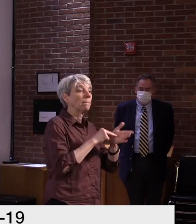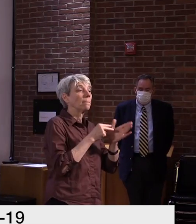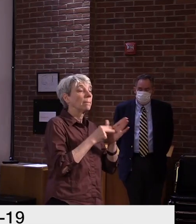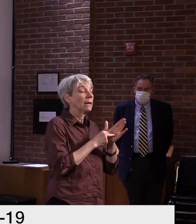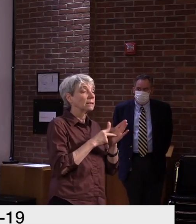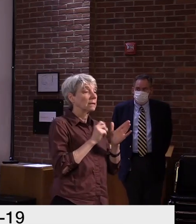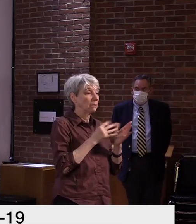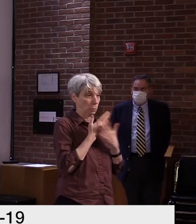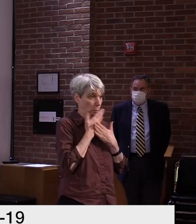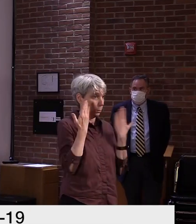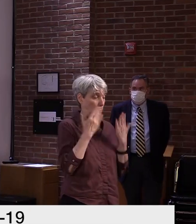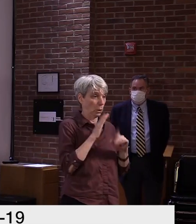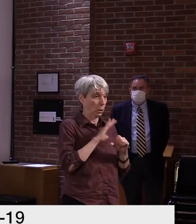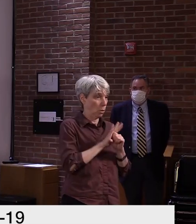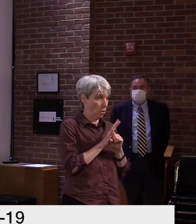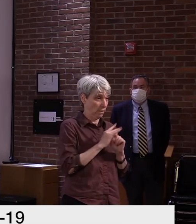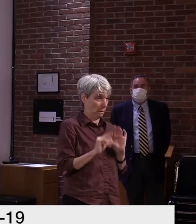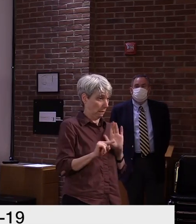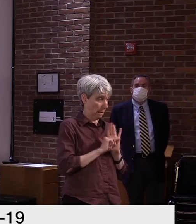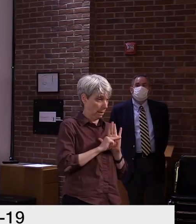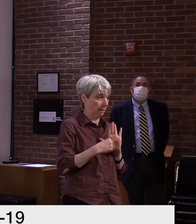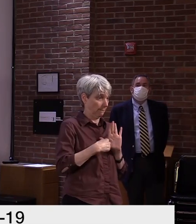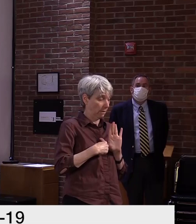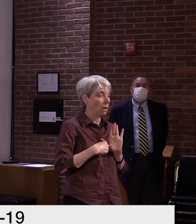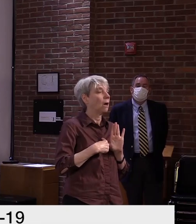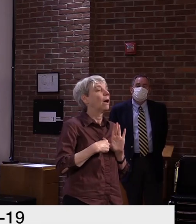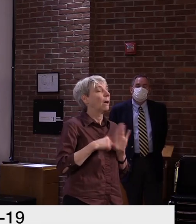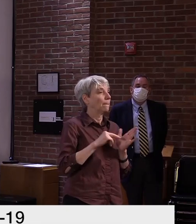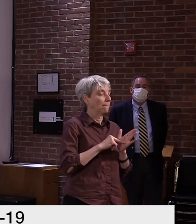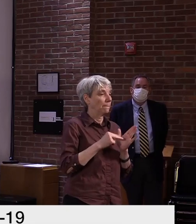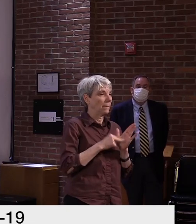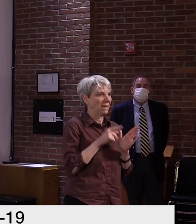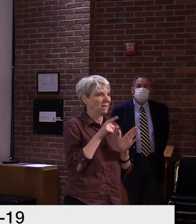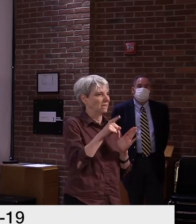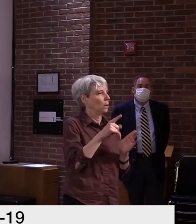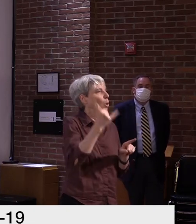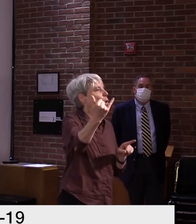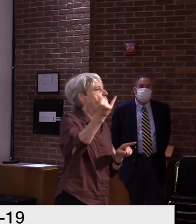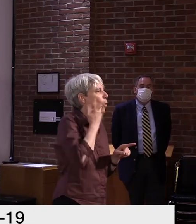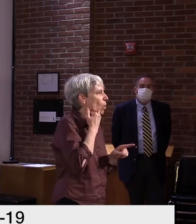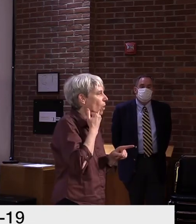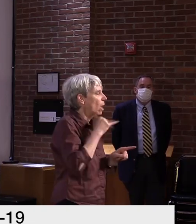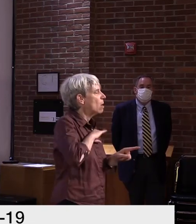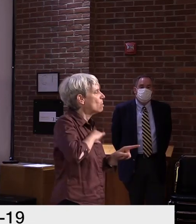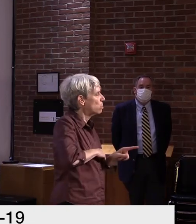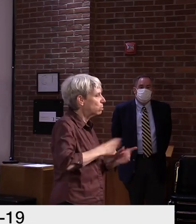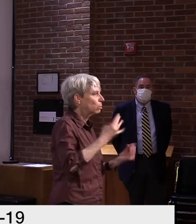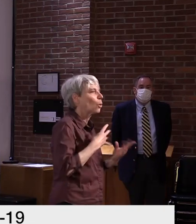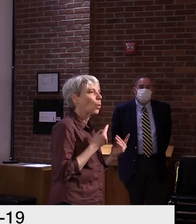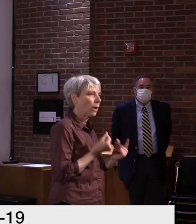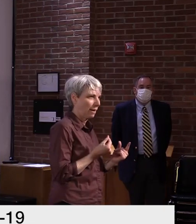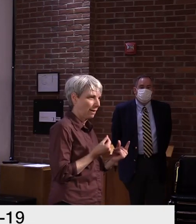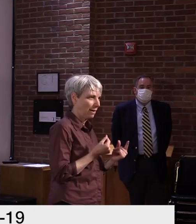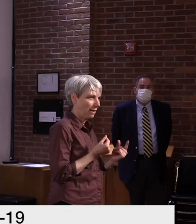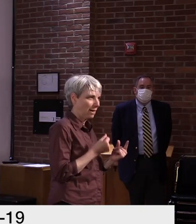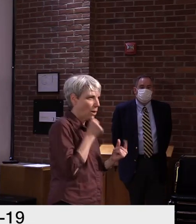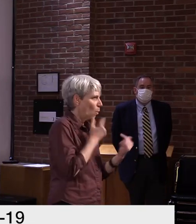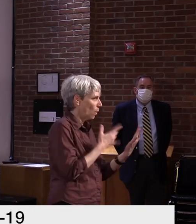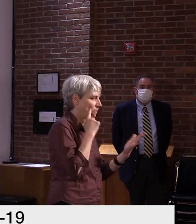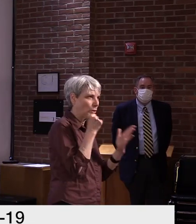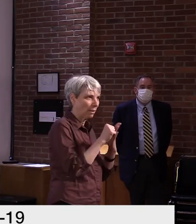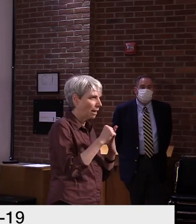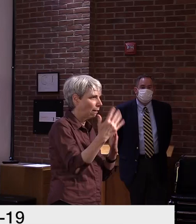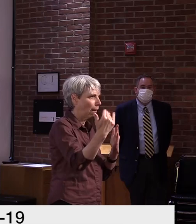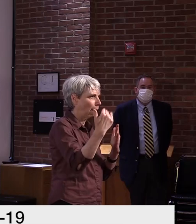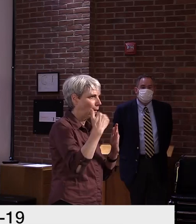result be known quickly to someone who can call the person, but we have extensive hours each day